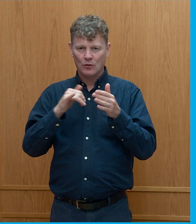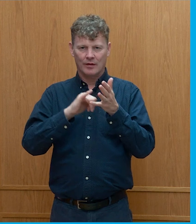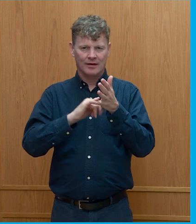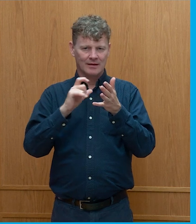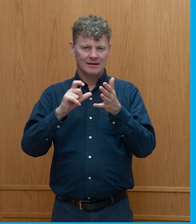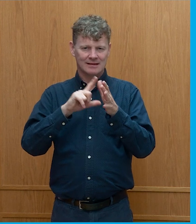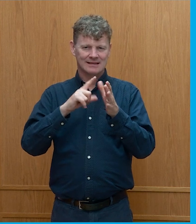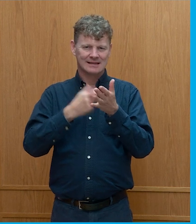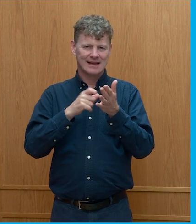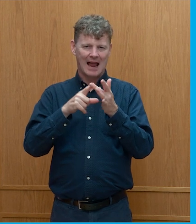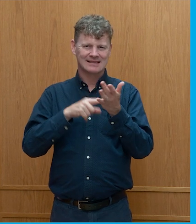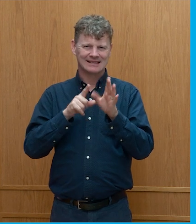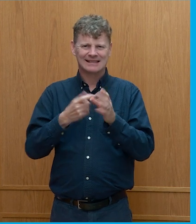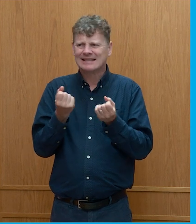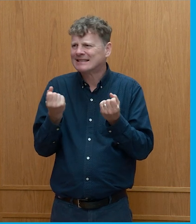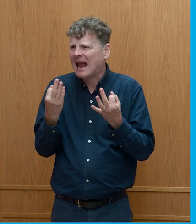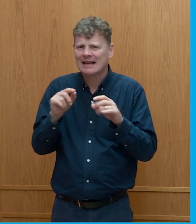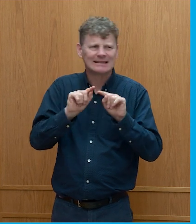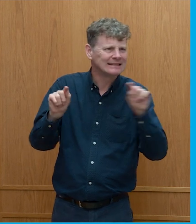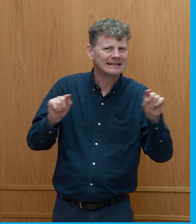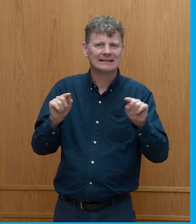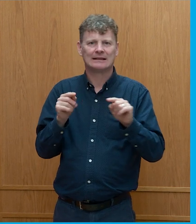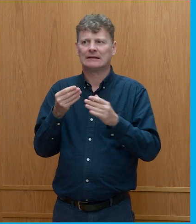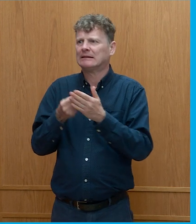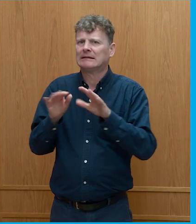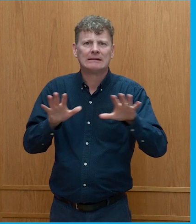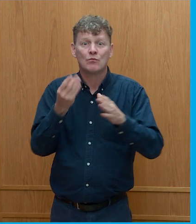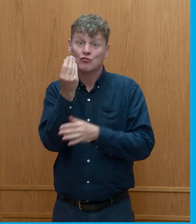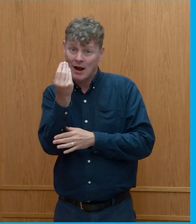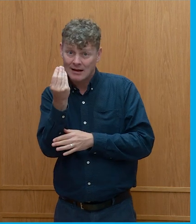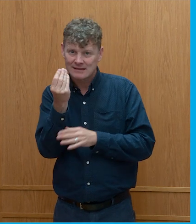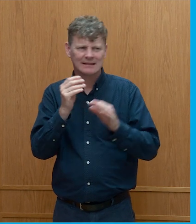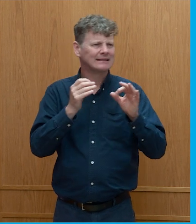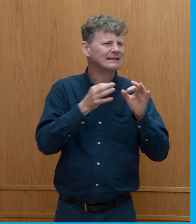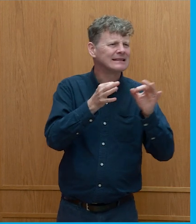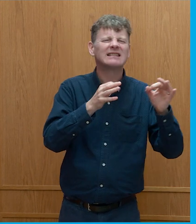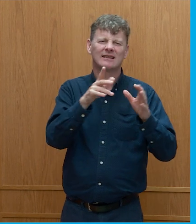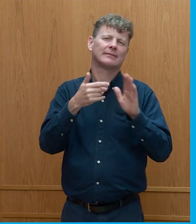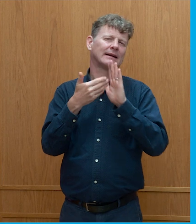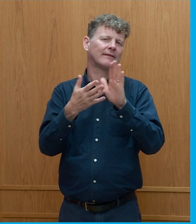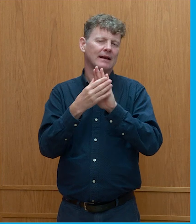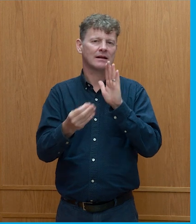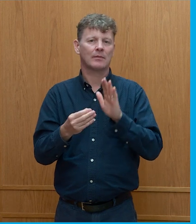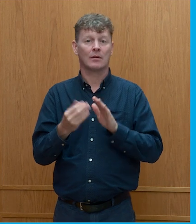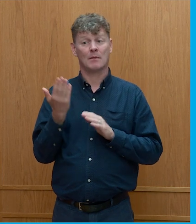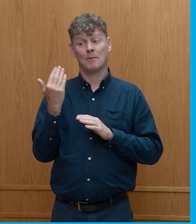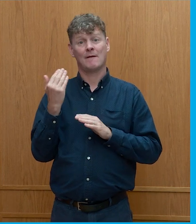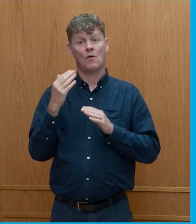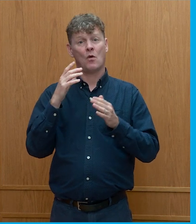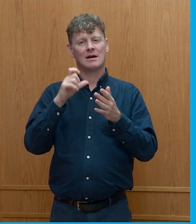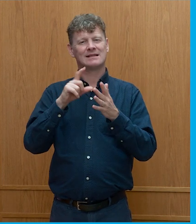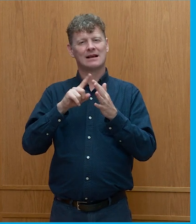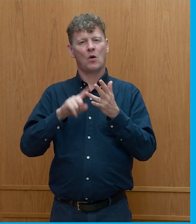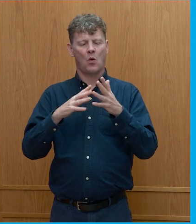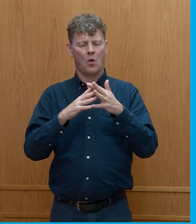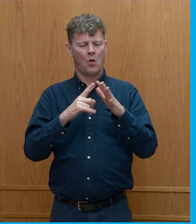scarcity and so over time to give you one example the former ceo of walmart used to say